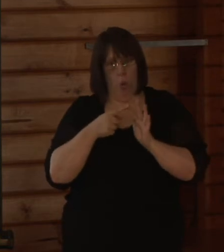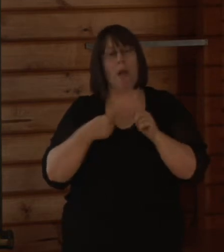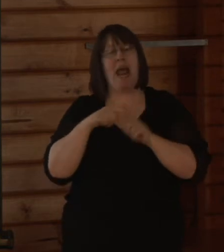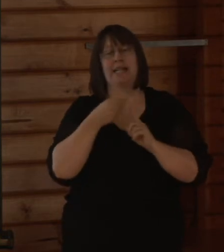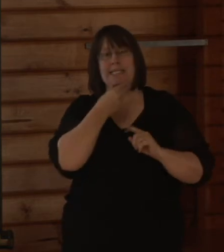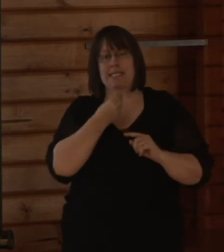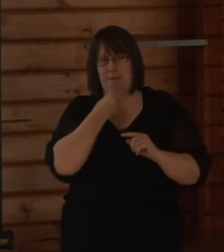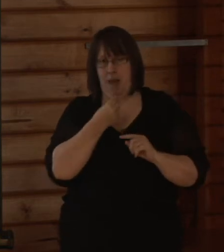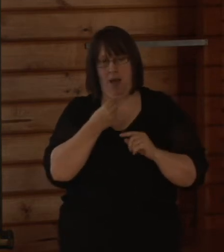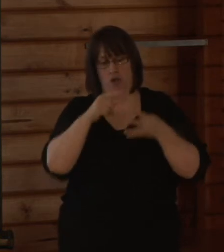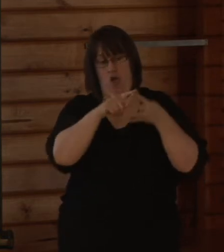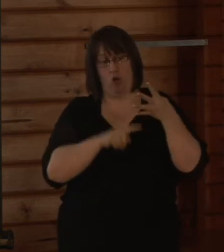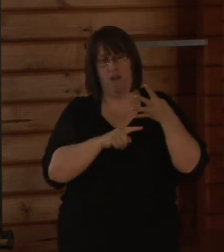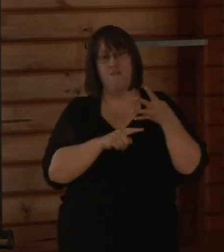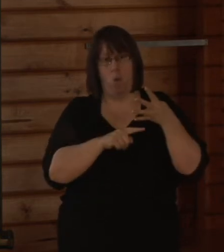earthquakes.